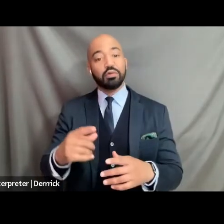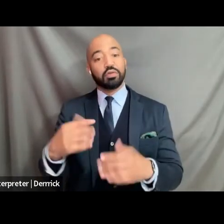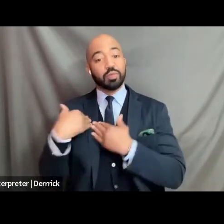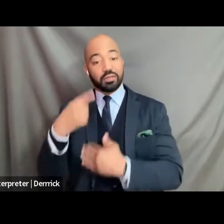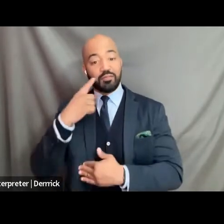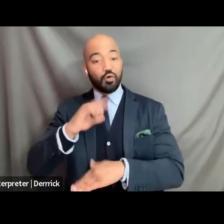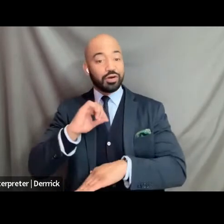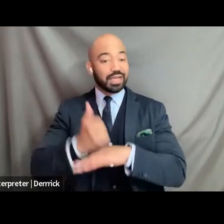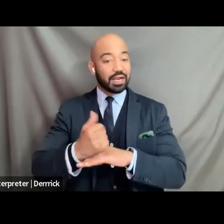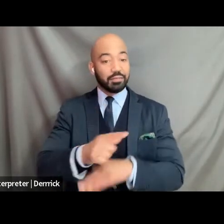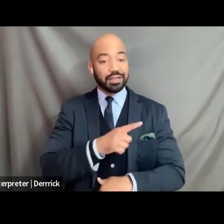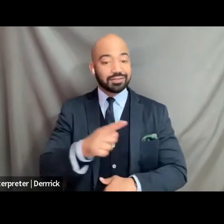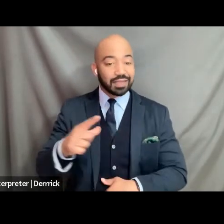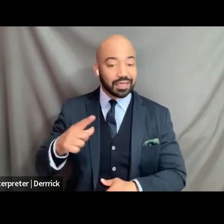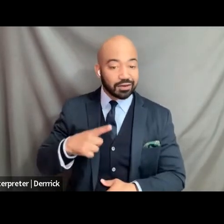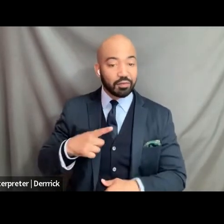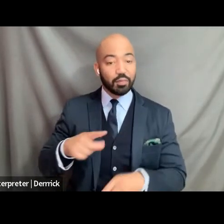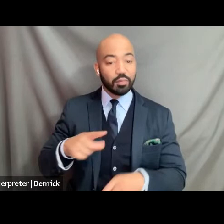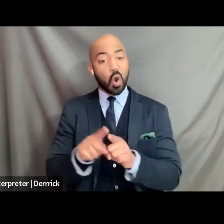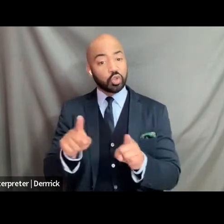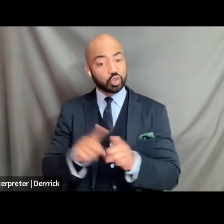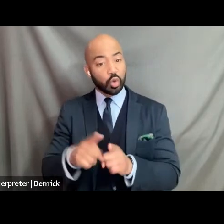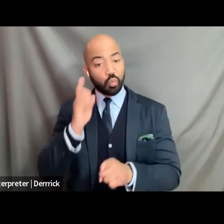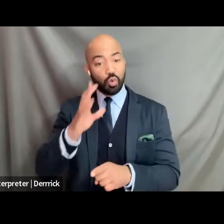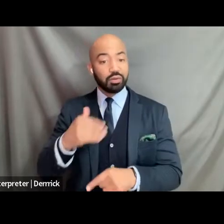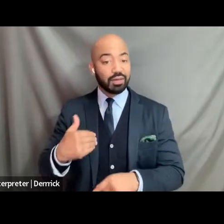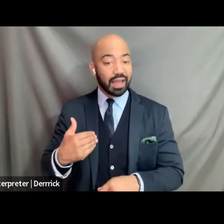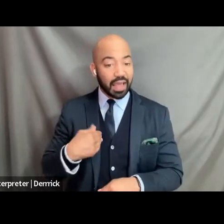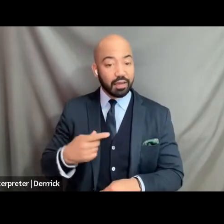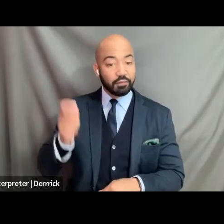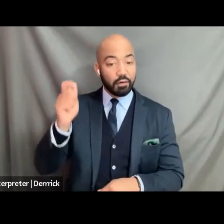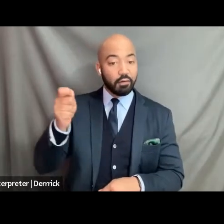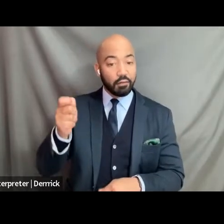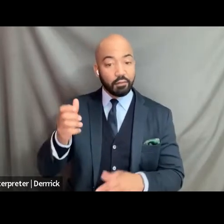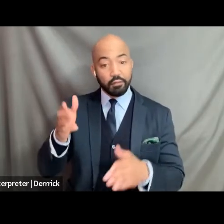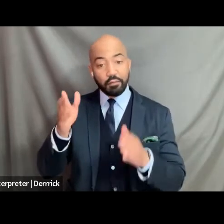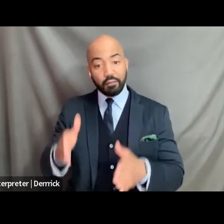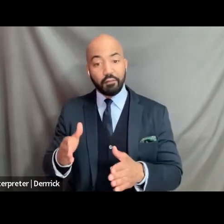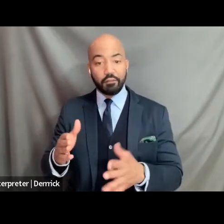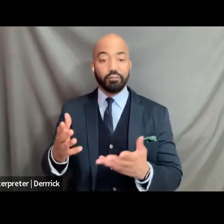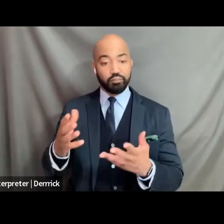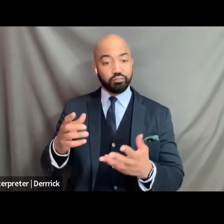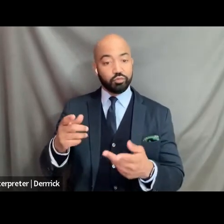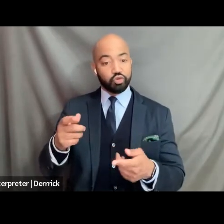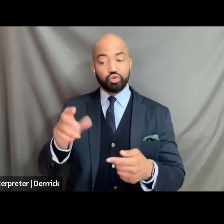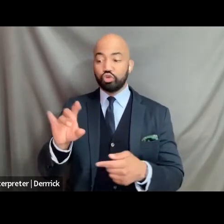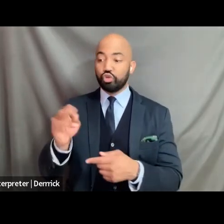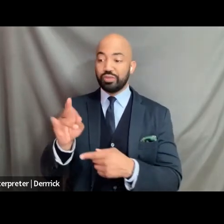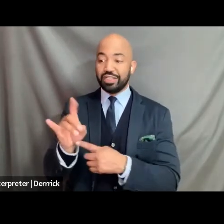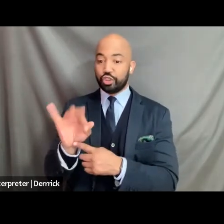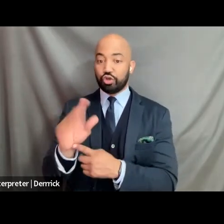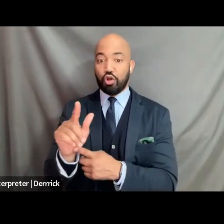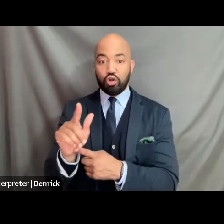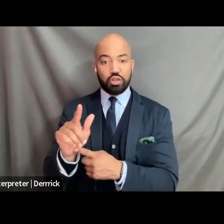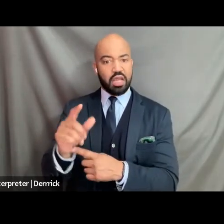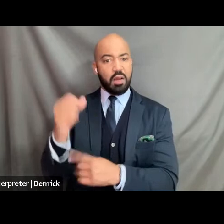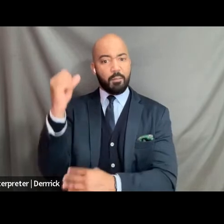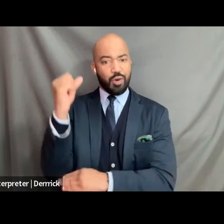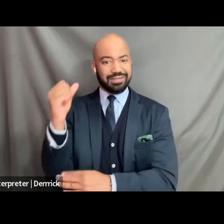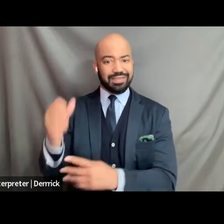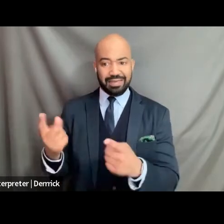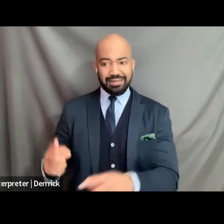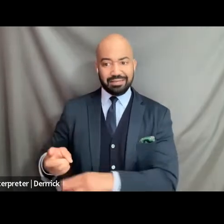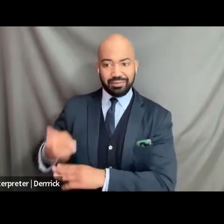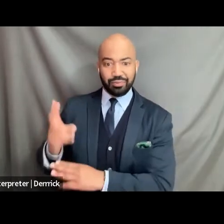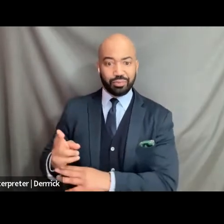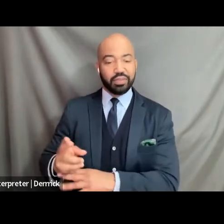jurisprudential precedent matters greatly to every one of us who is doing work on the ground in our communities